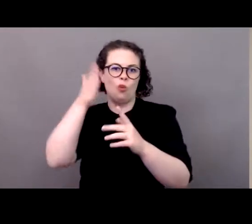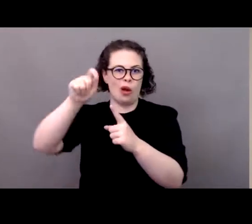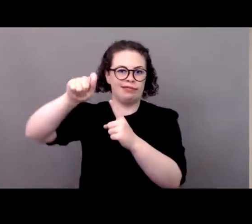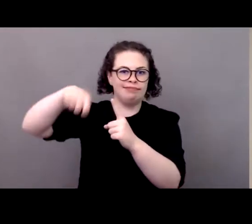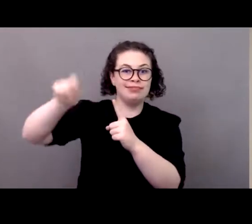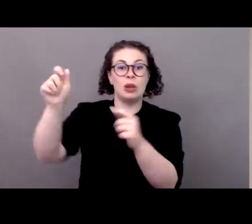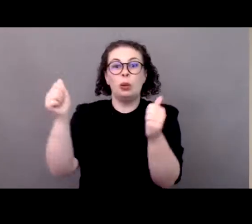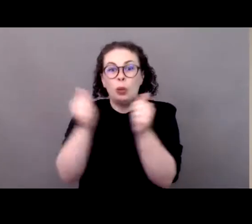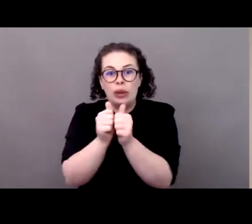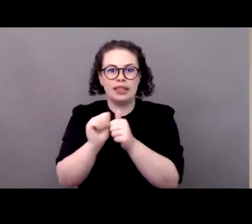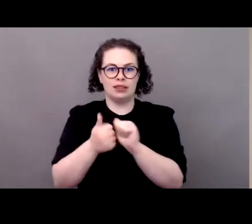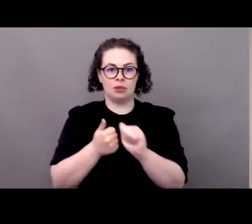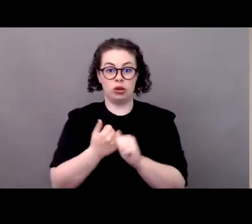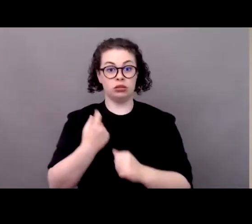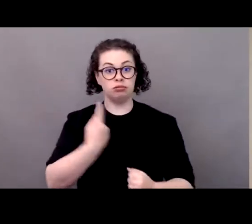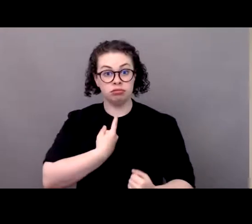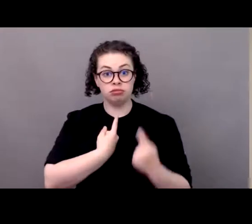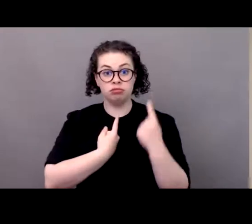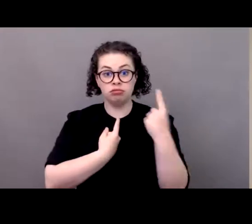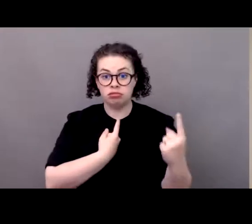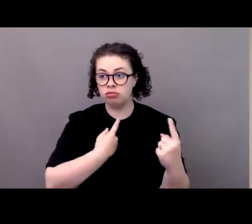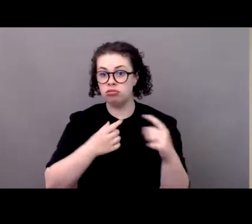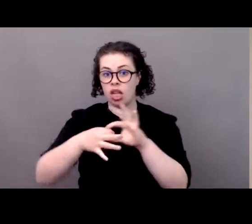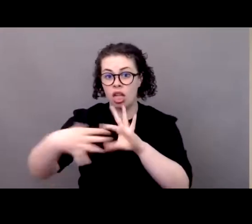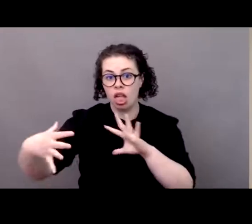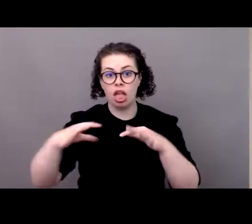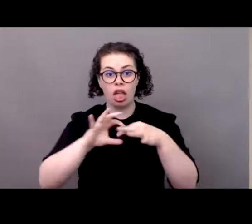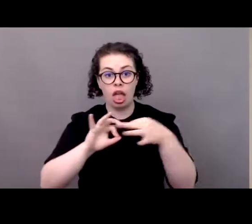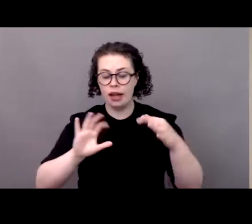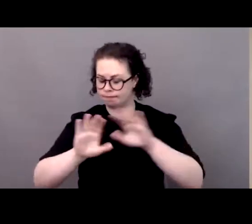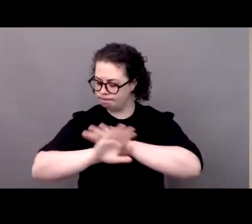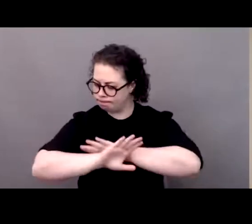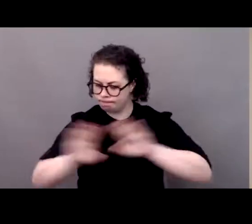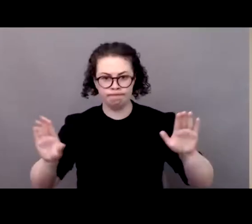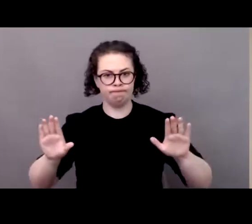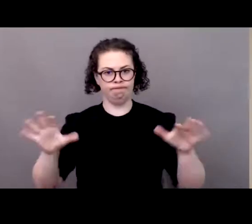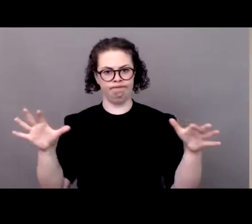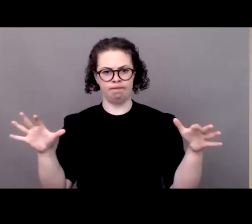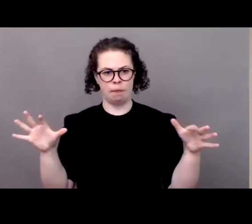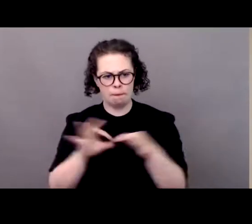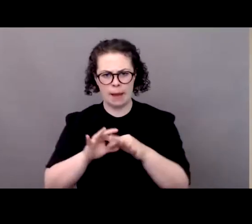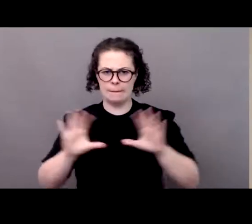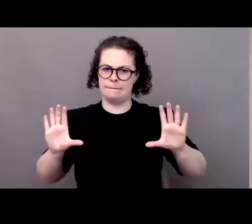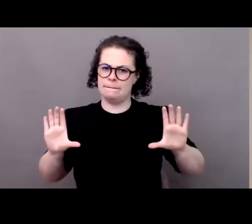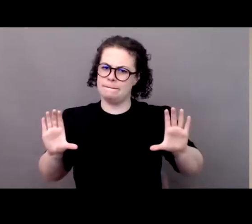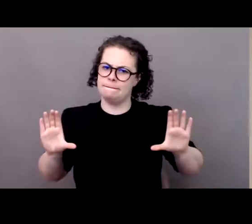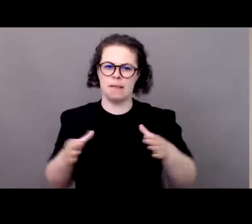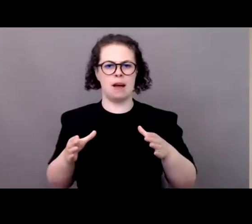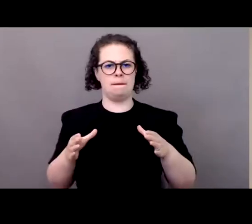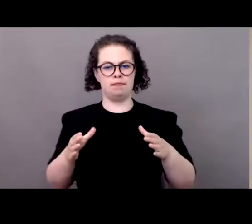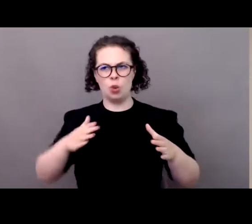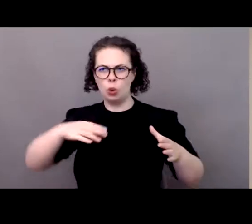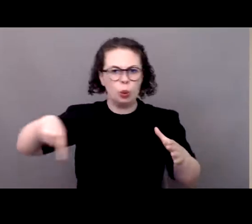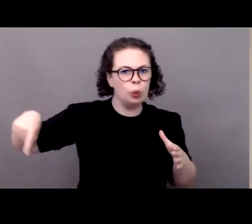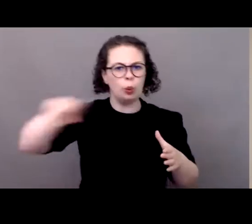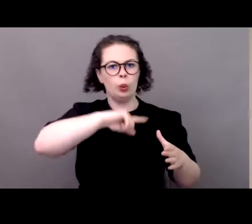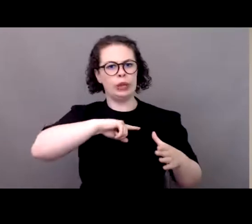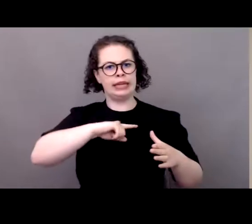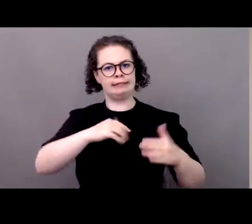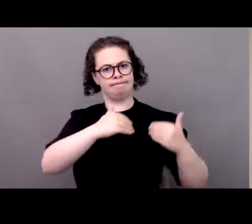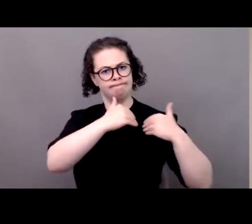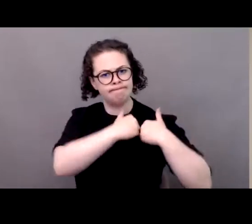actions sur cette planète nous avons besoin d'encourager la société à avoir un comportement plus durable nous avons besoin